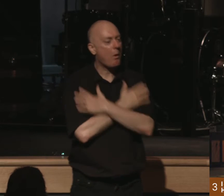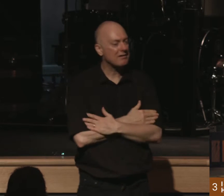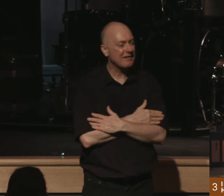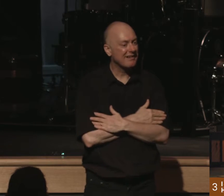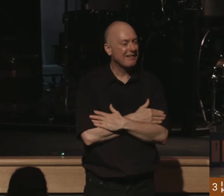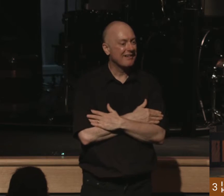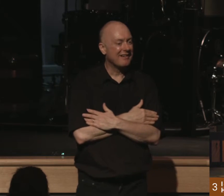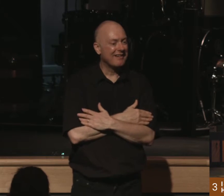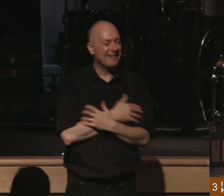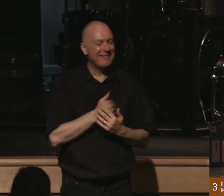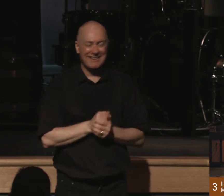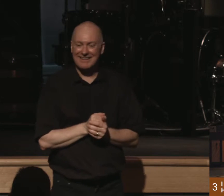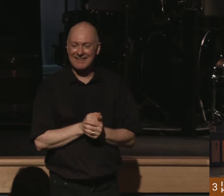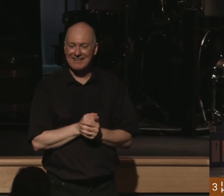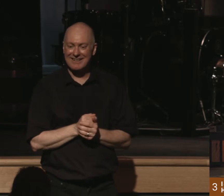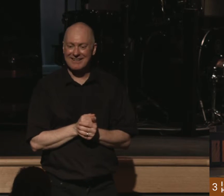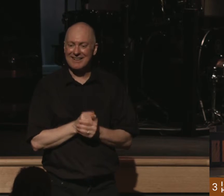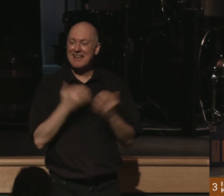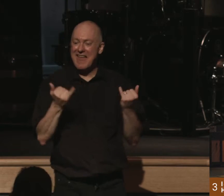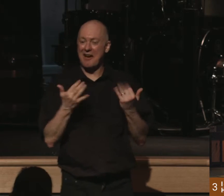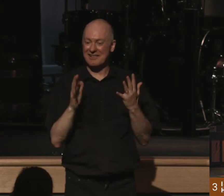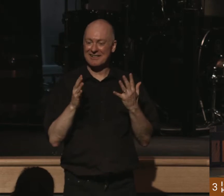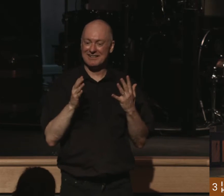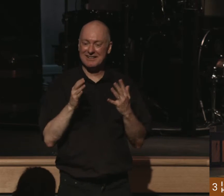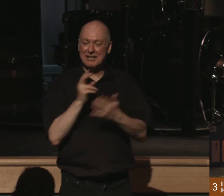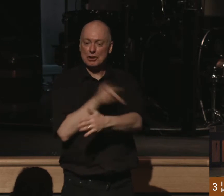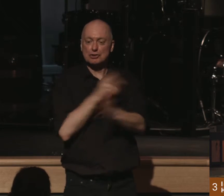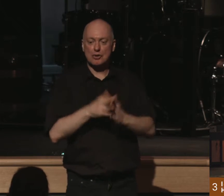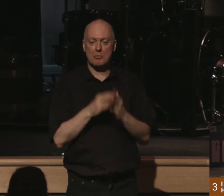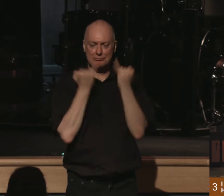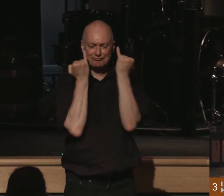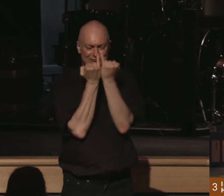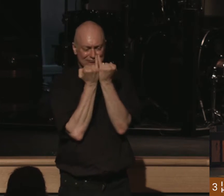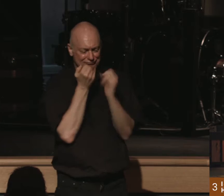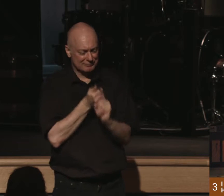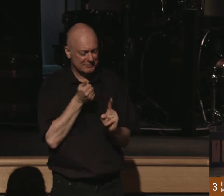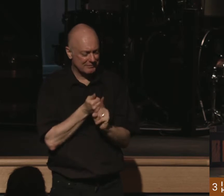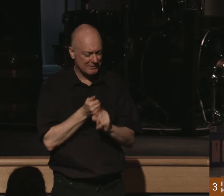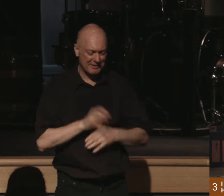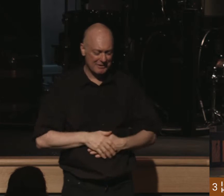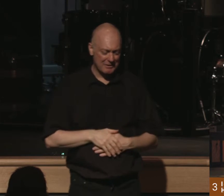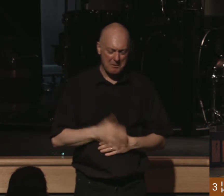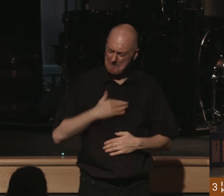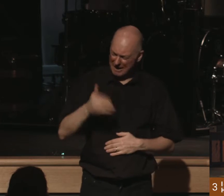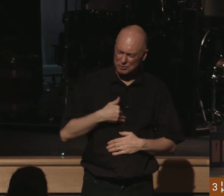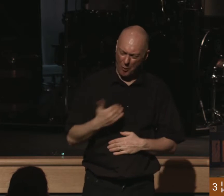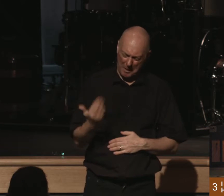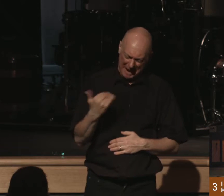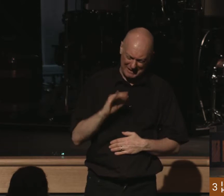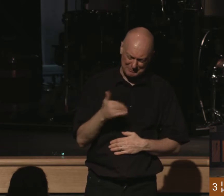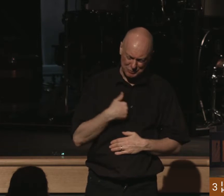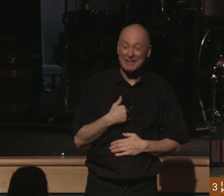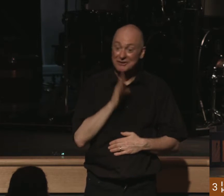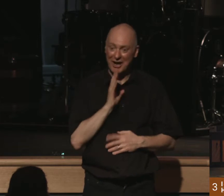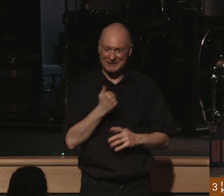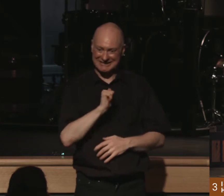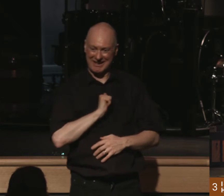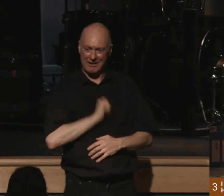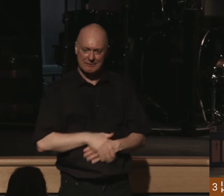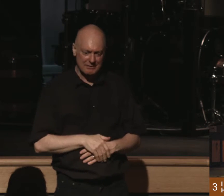We're back in the middle of his conversation with himself. The psalmist is talking to himself and he says, come back, soul. Come back, soul. Soul, you know where real rest